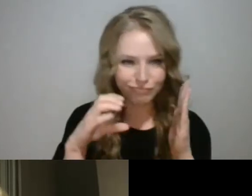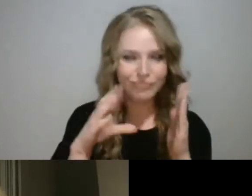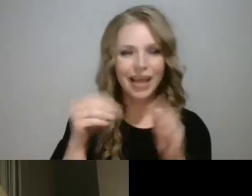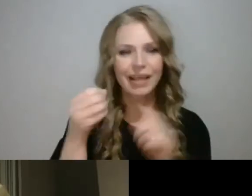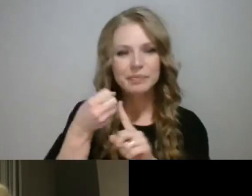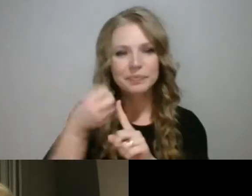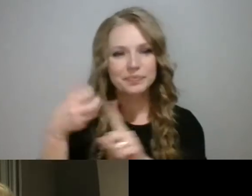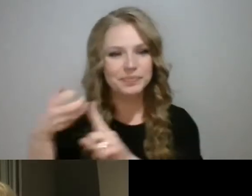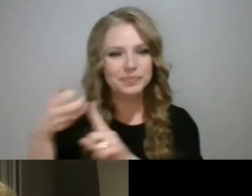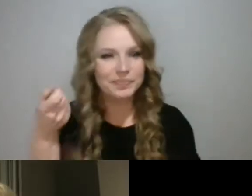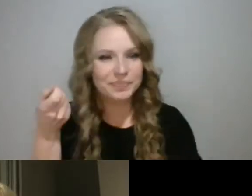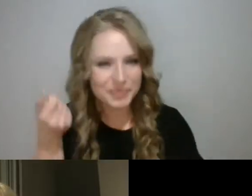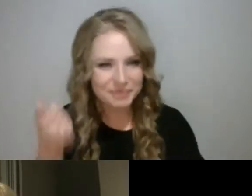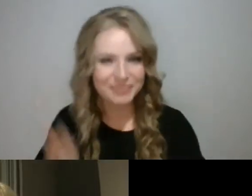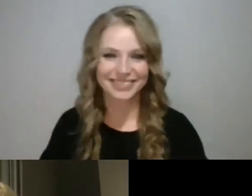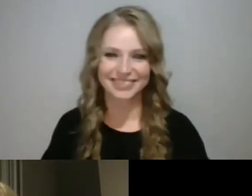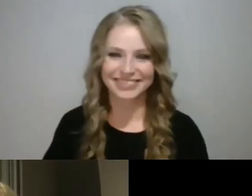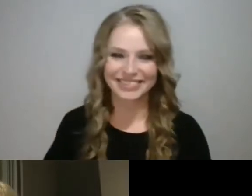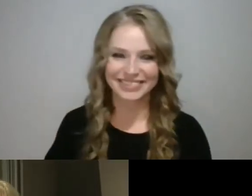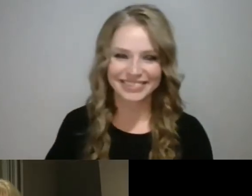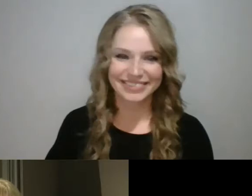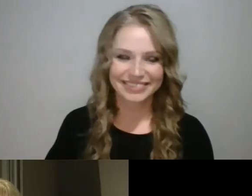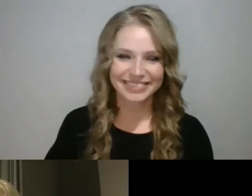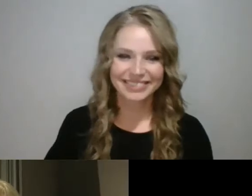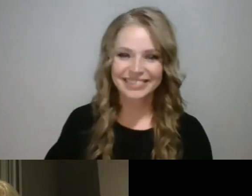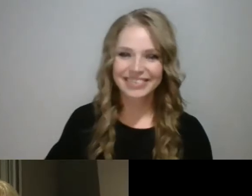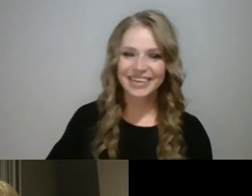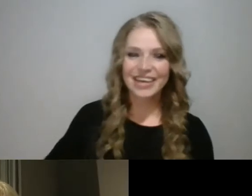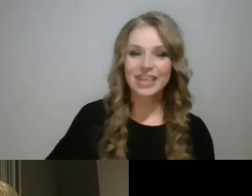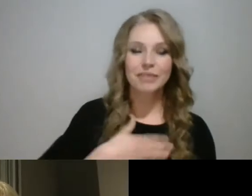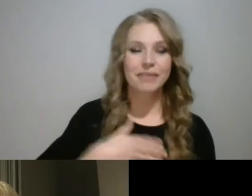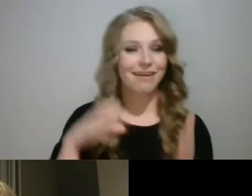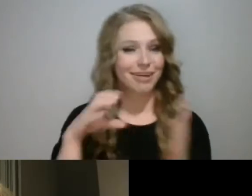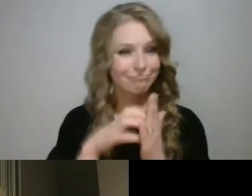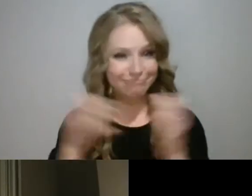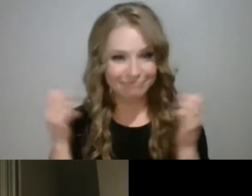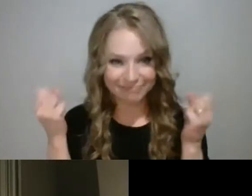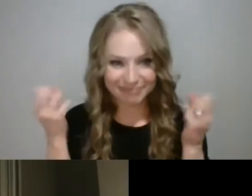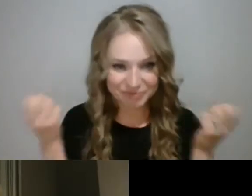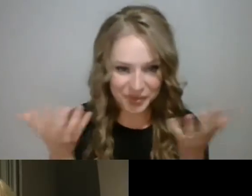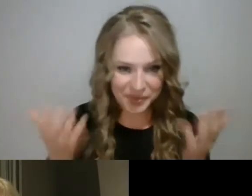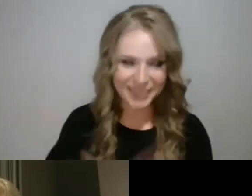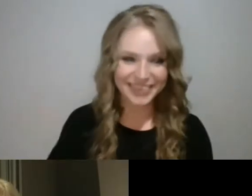So I'm going to be signing a bit from my chapter plus add a little bit to what I'd like to say as well.